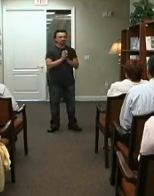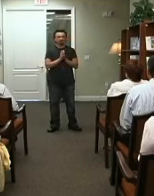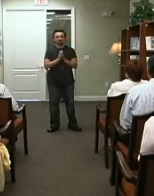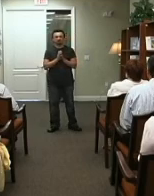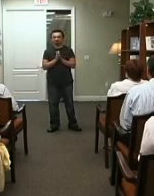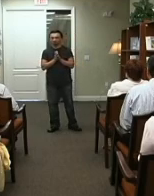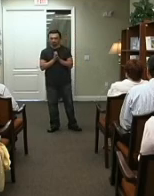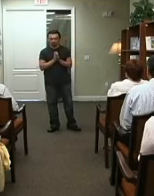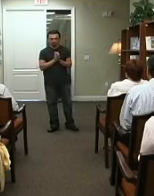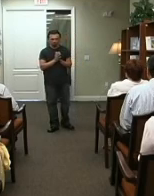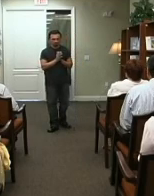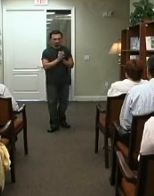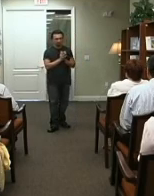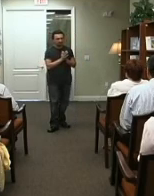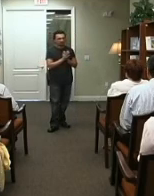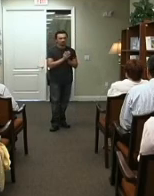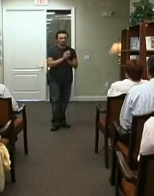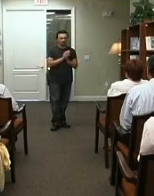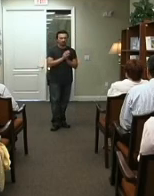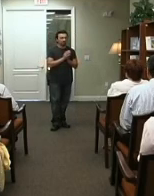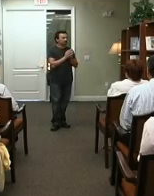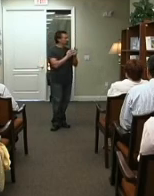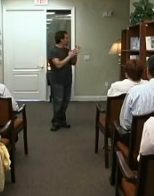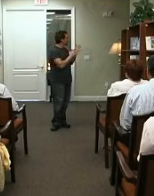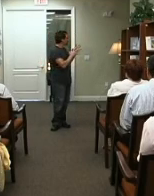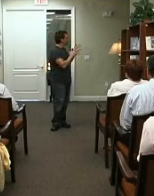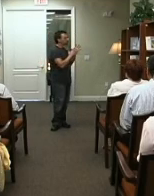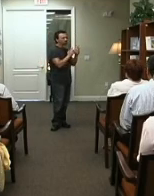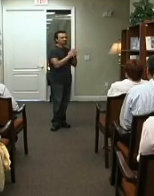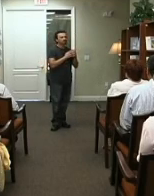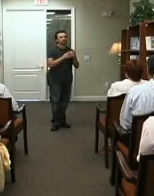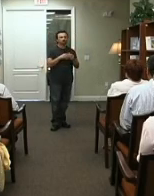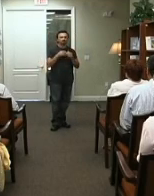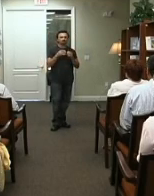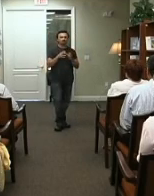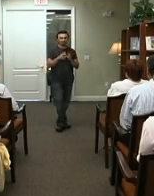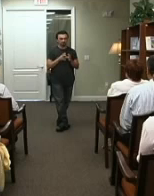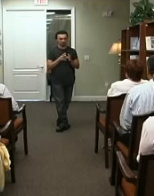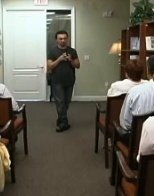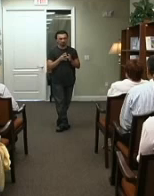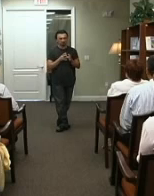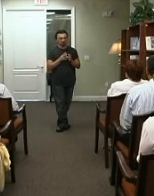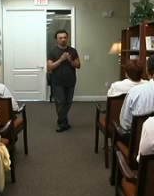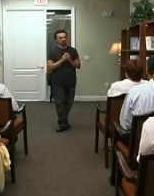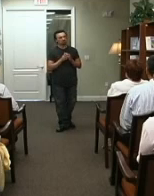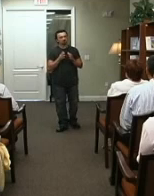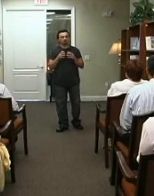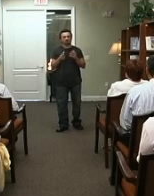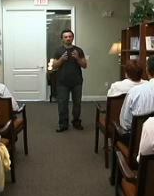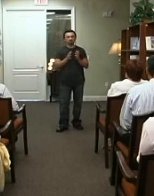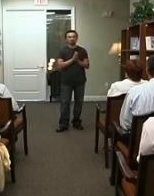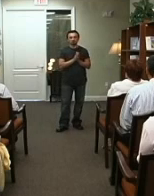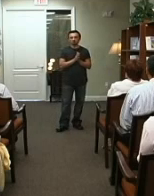stand against the wall It's good when it's a little bit darker It's easier to see So when you practice at home